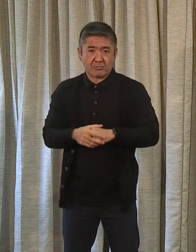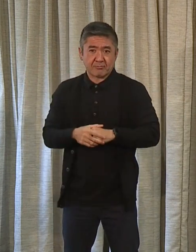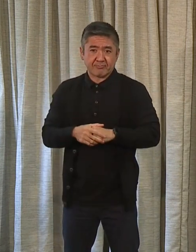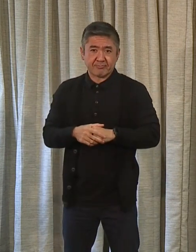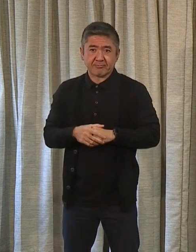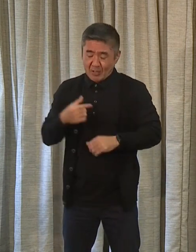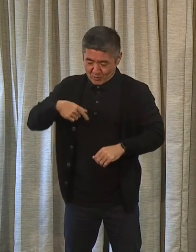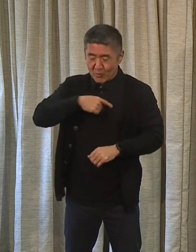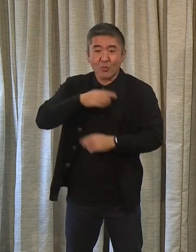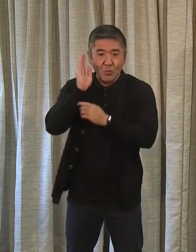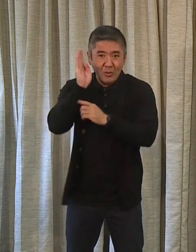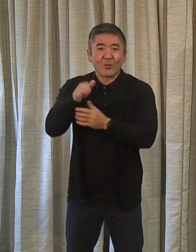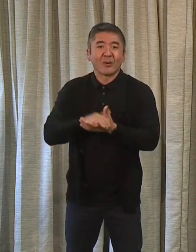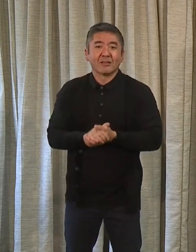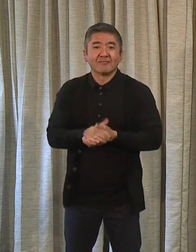regard that we will. Thank you very much.